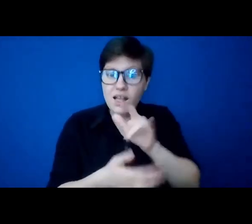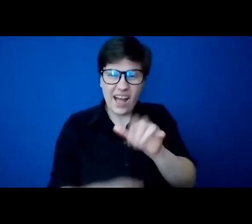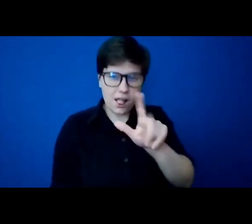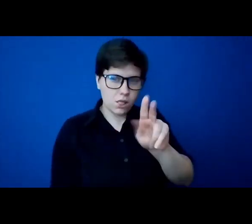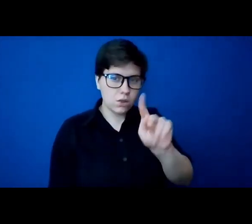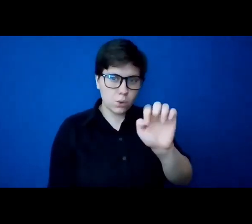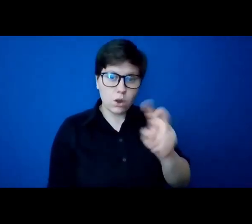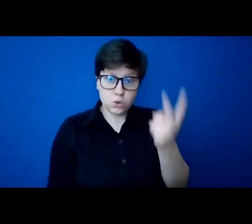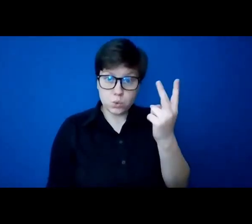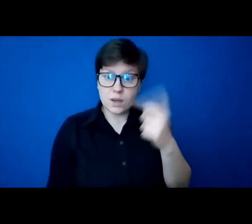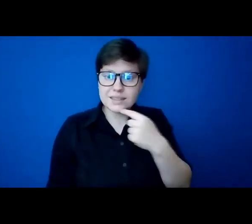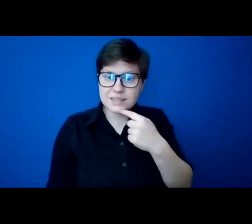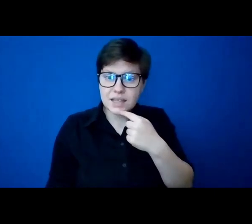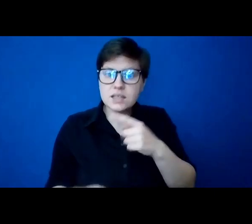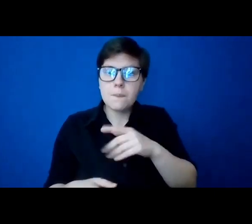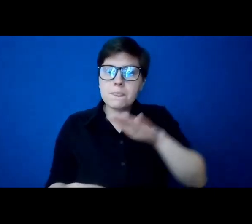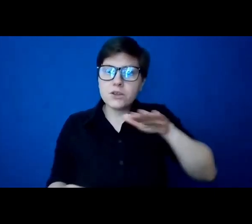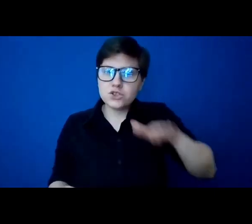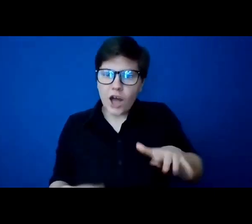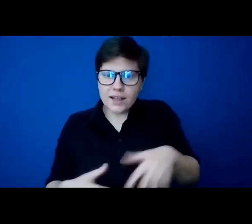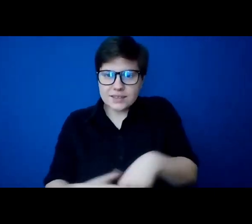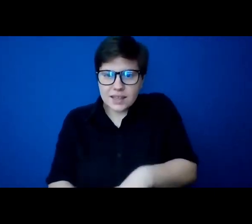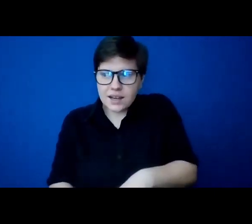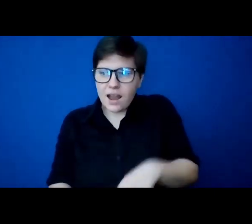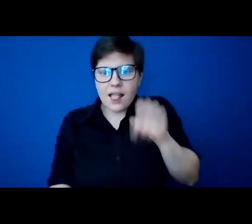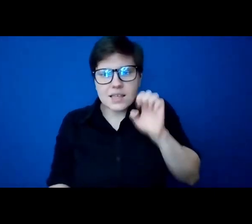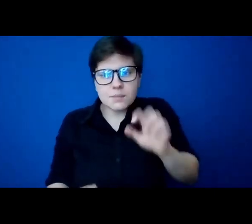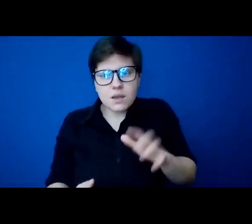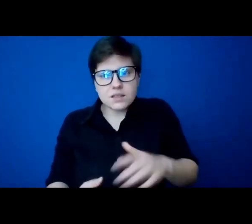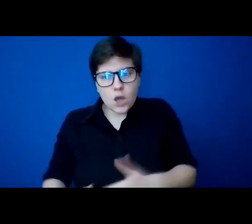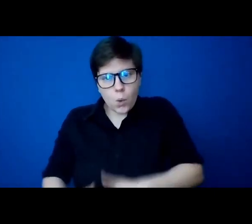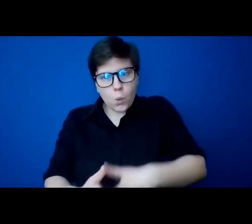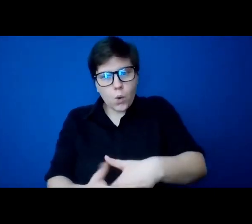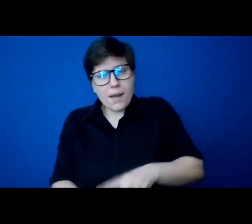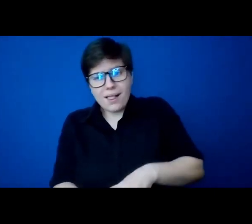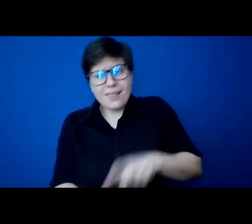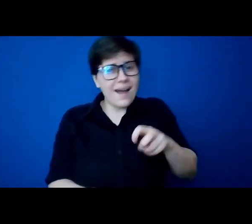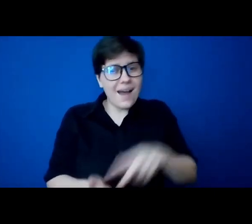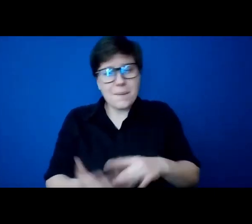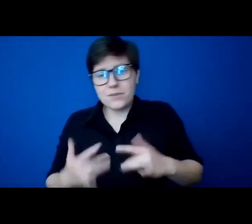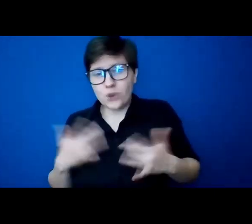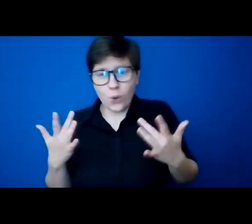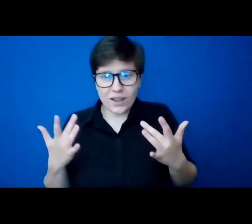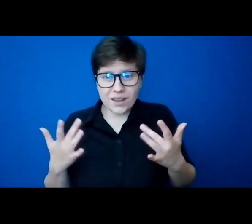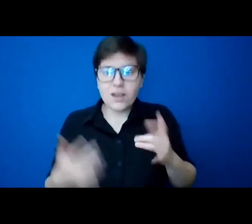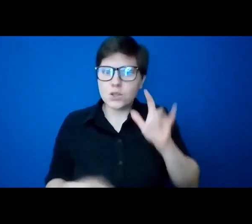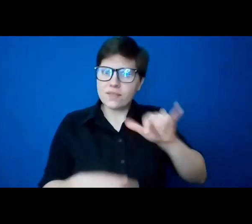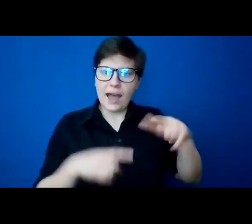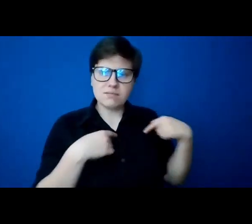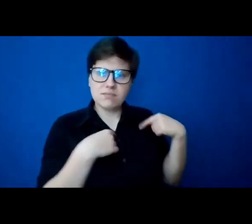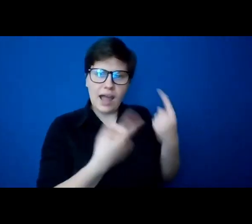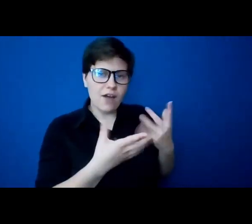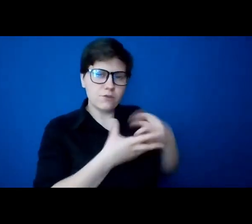and the child in the womb of Elizabeth leapt for joy. So those two things I've been carrying with me now